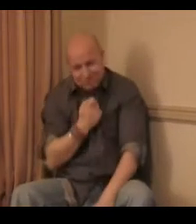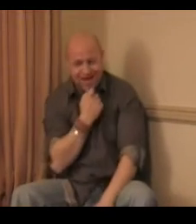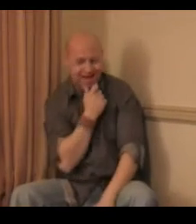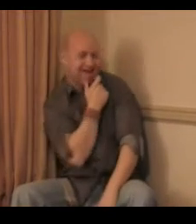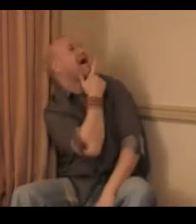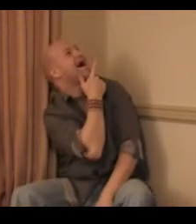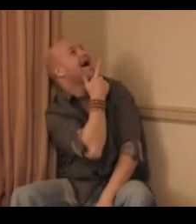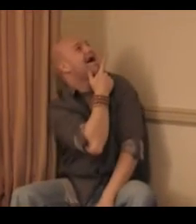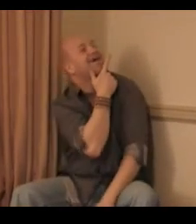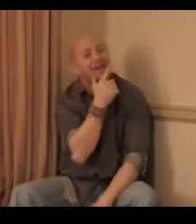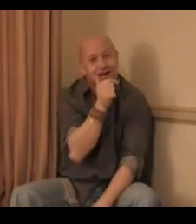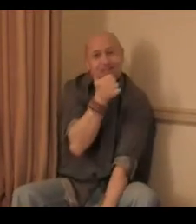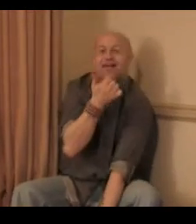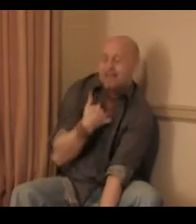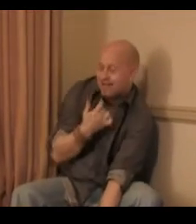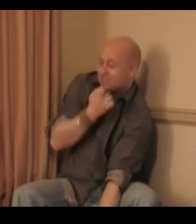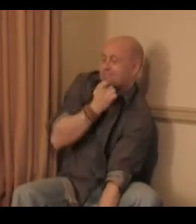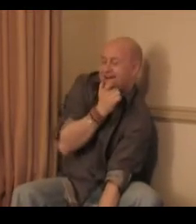smile, I know I didn't smile